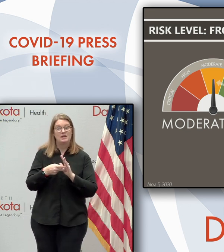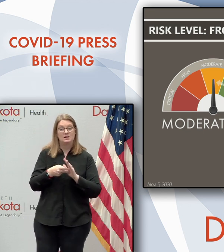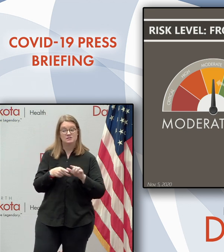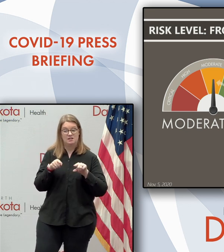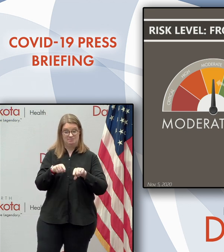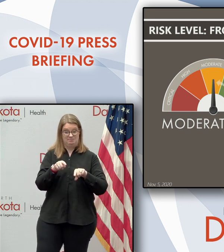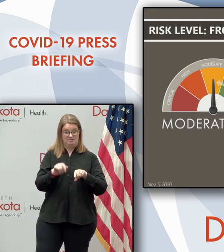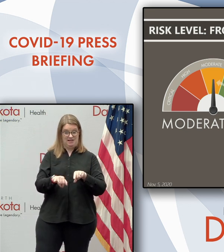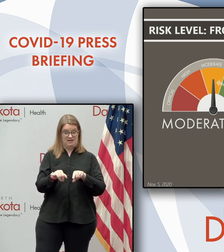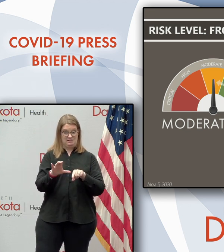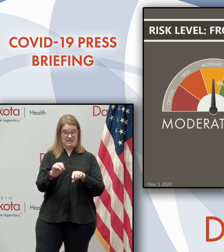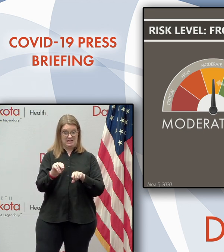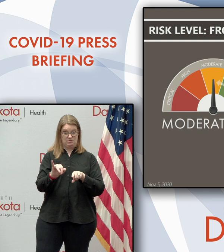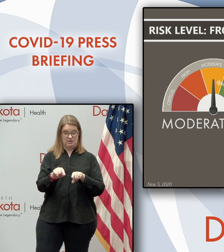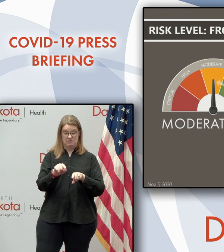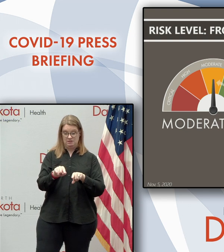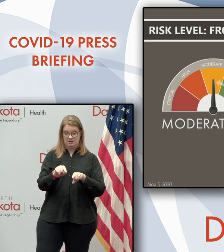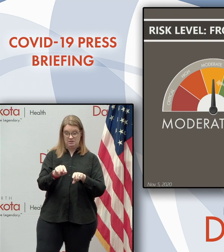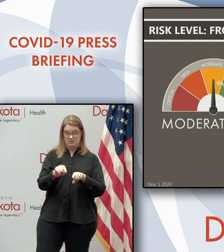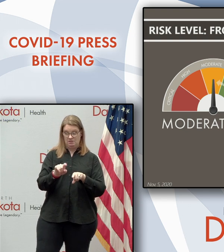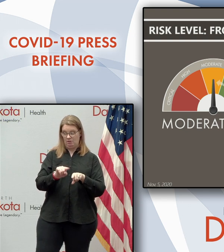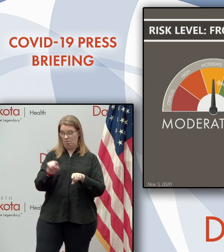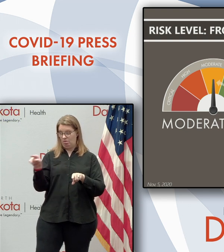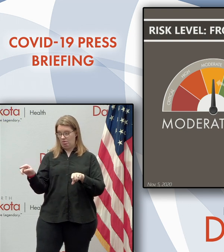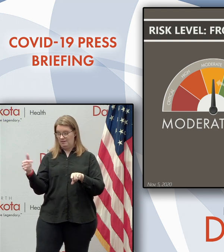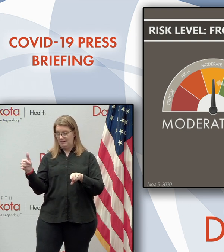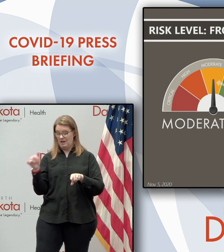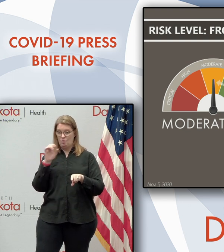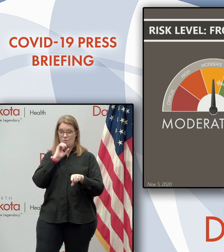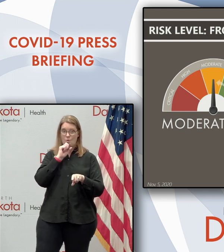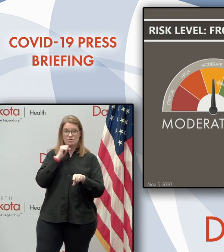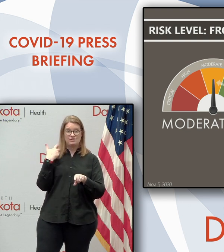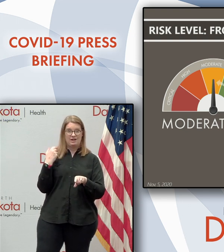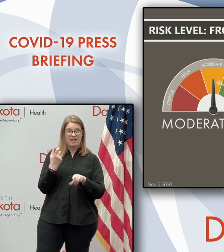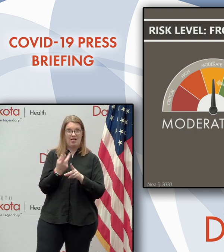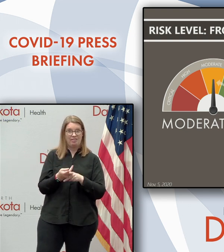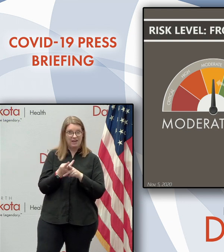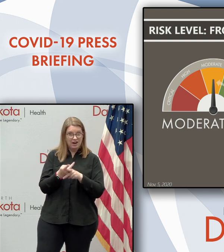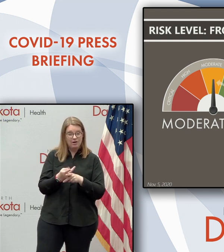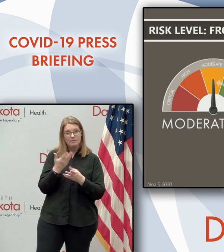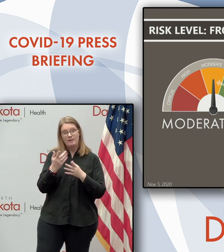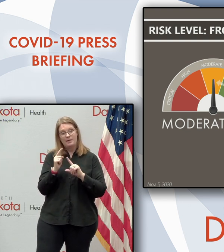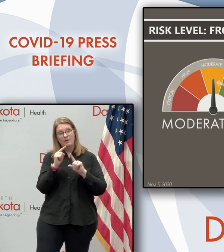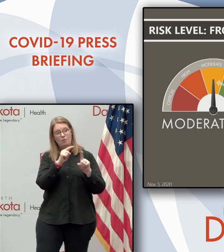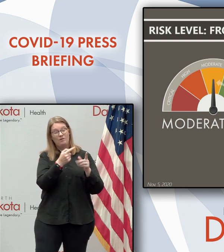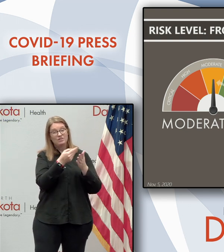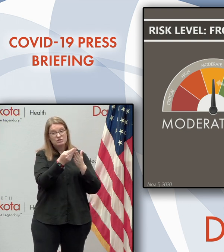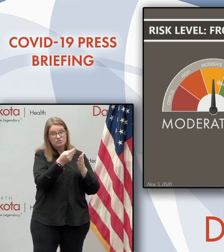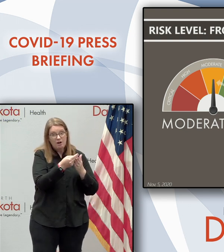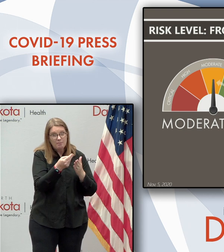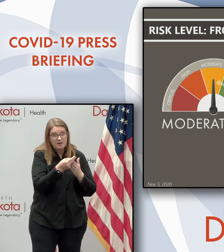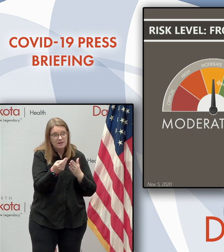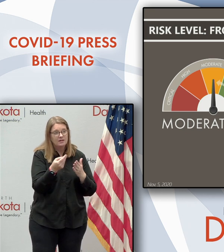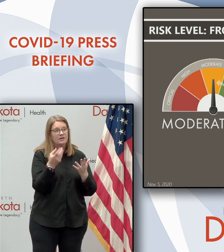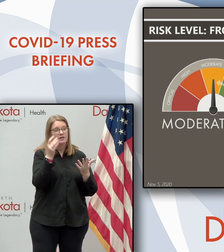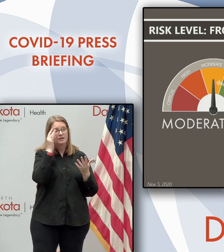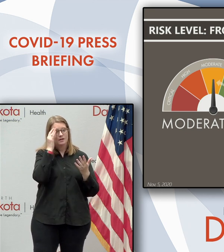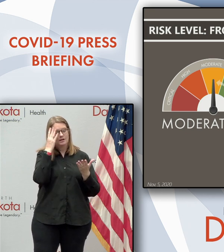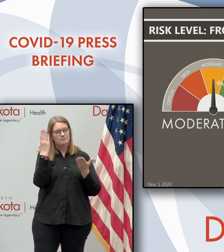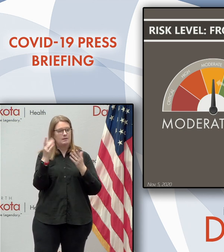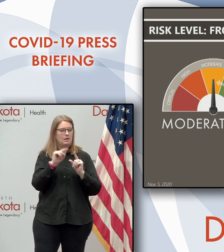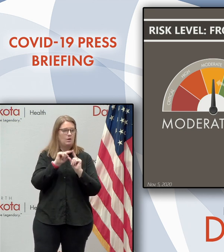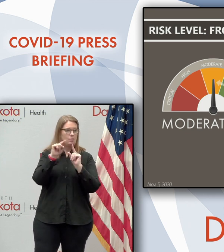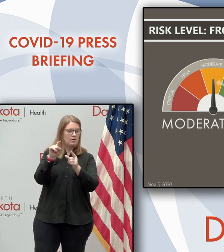uh, either yellow or orange, uh, for healthcare. They may be going there for shopping. They may be going there for, for